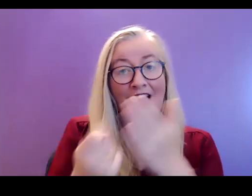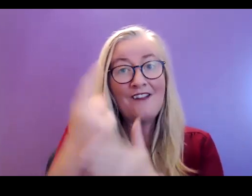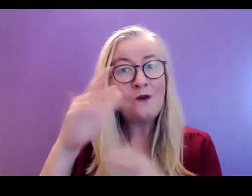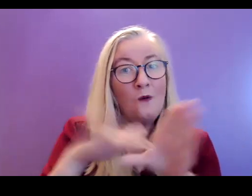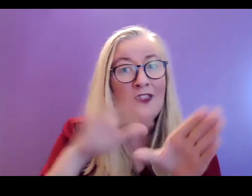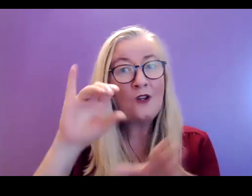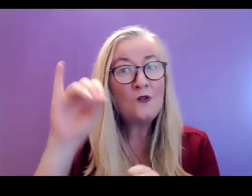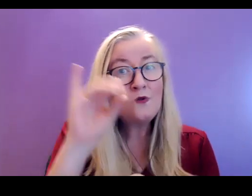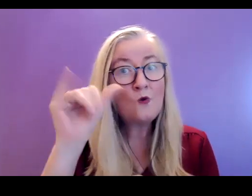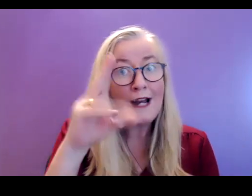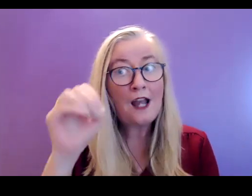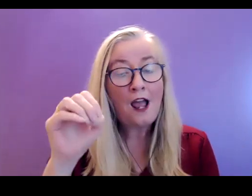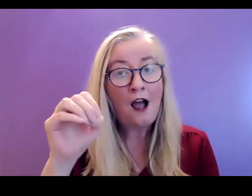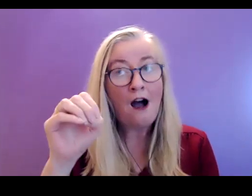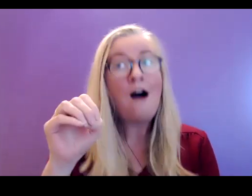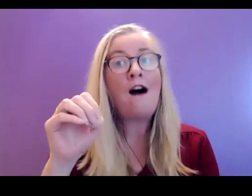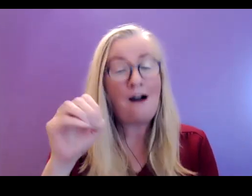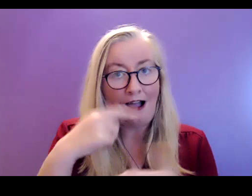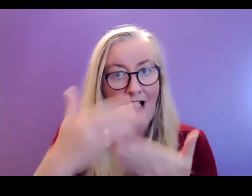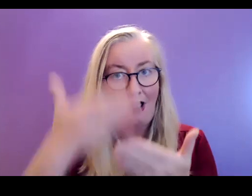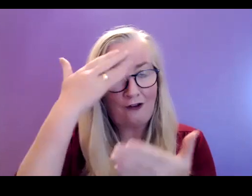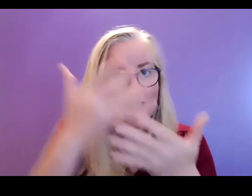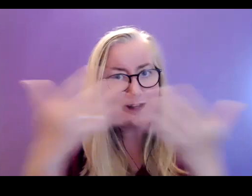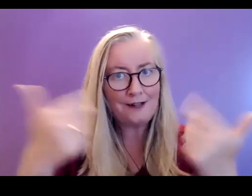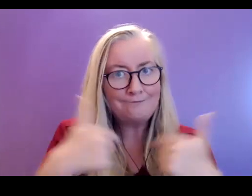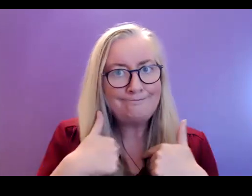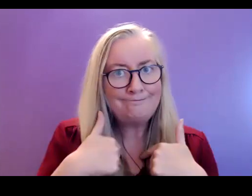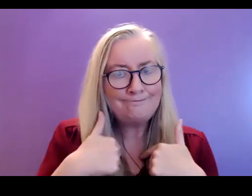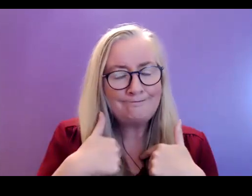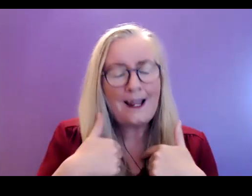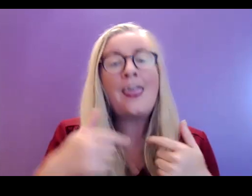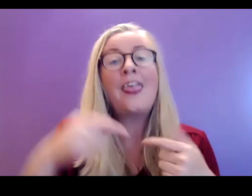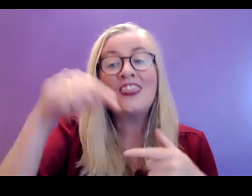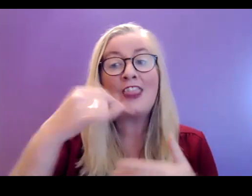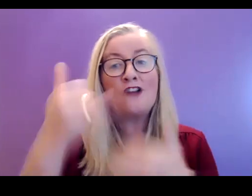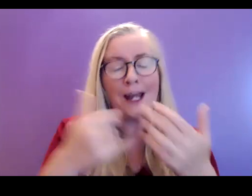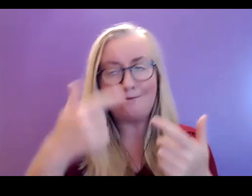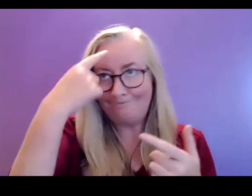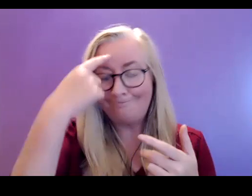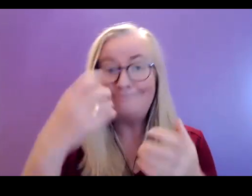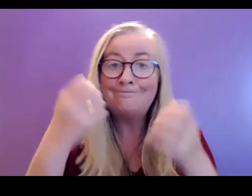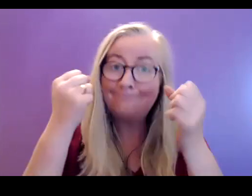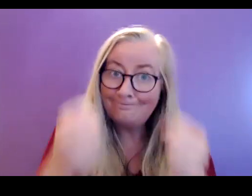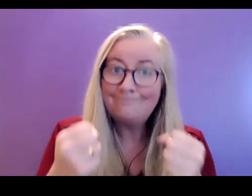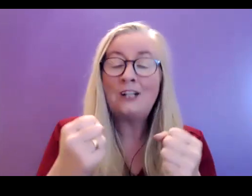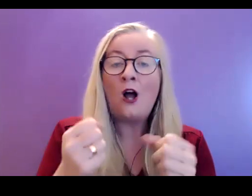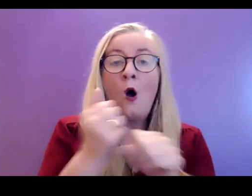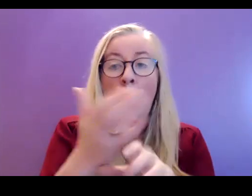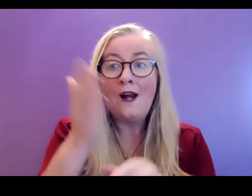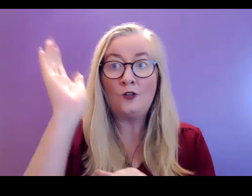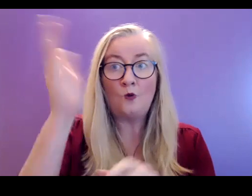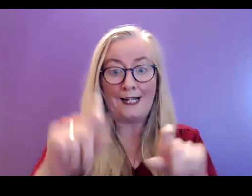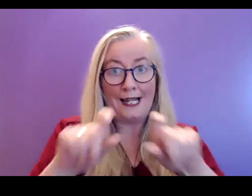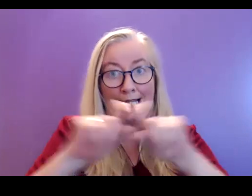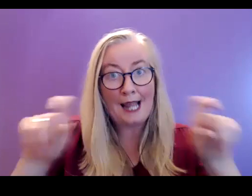really really taught me so much. What I was determined to do this year was to have all of the talks captioned